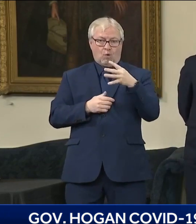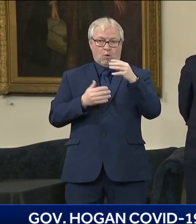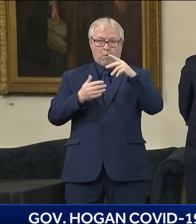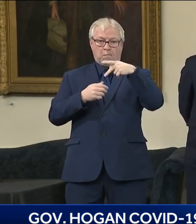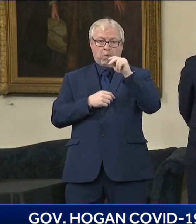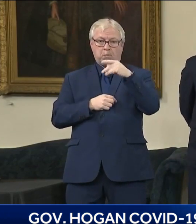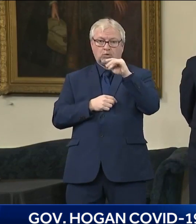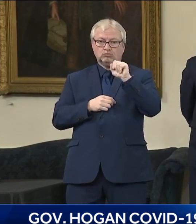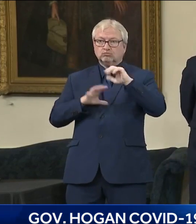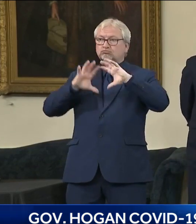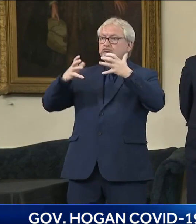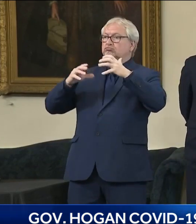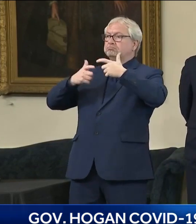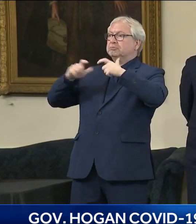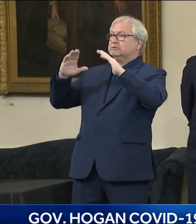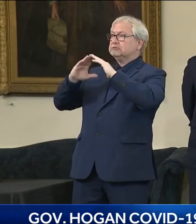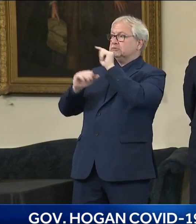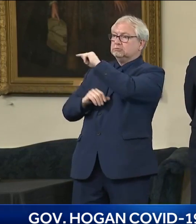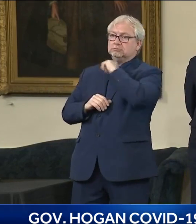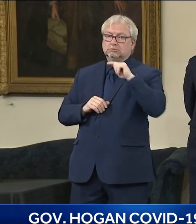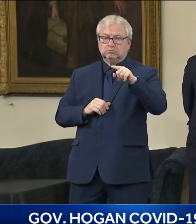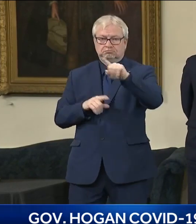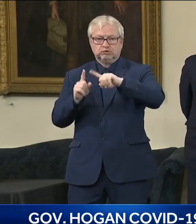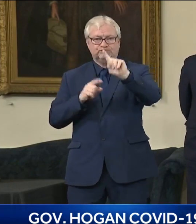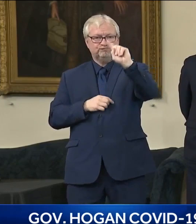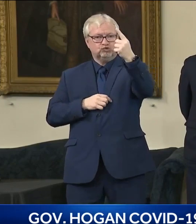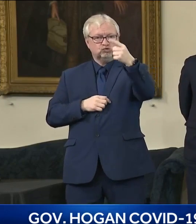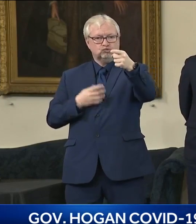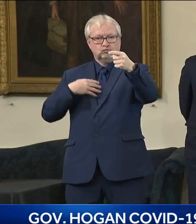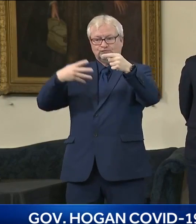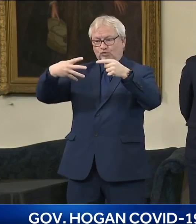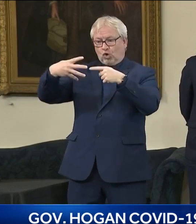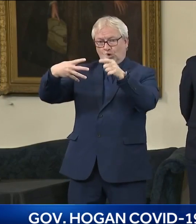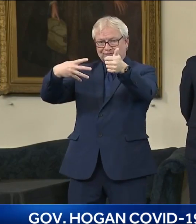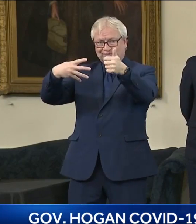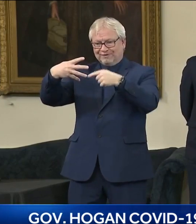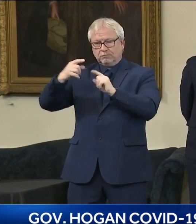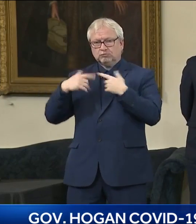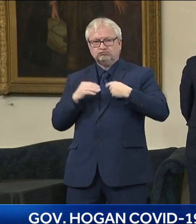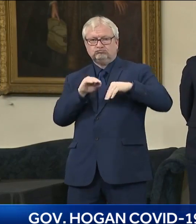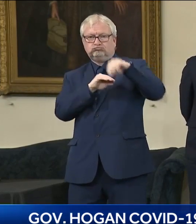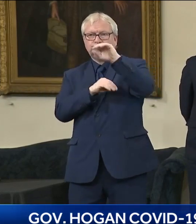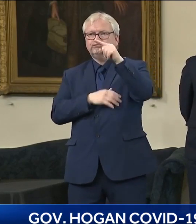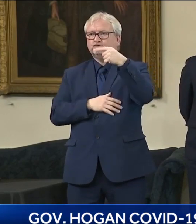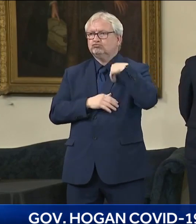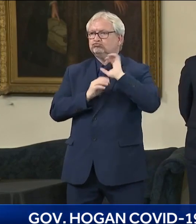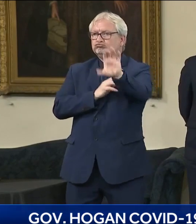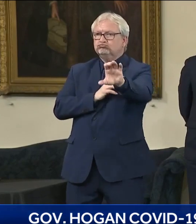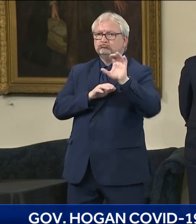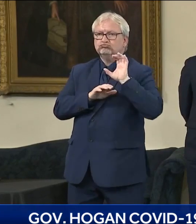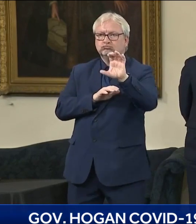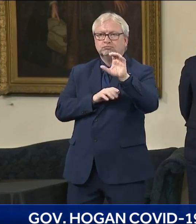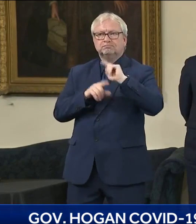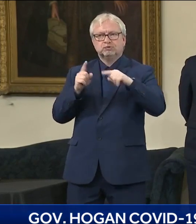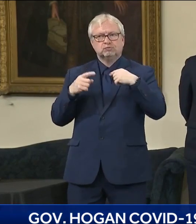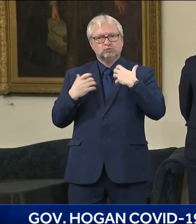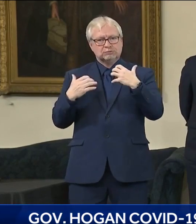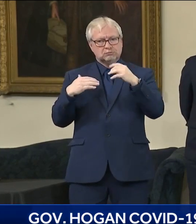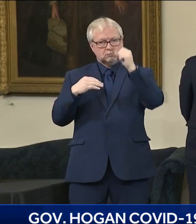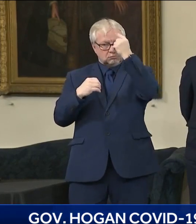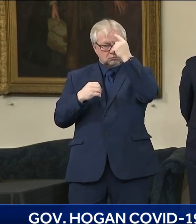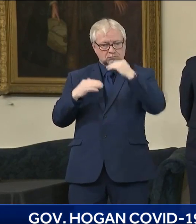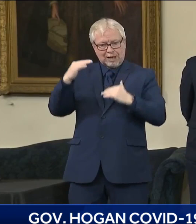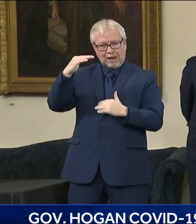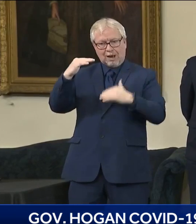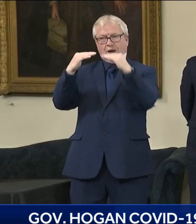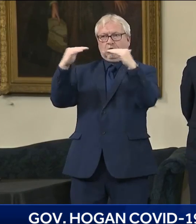know there are concerns about the way it was misinterpreted. We've been very focused on equity. That's why we made some announcements very early